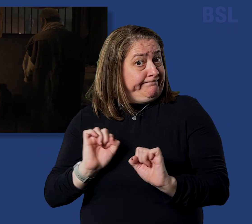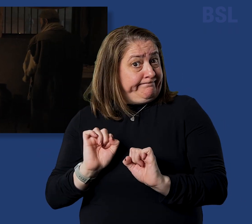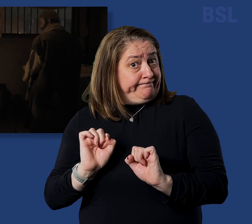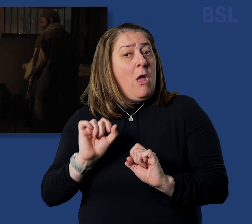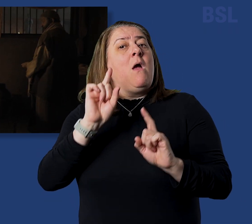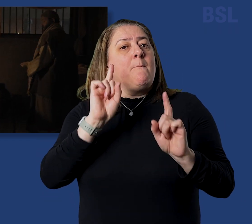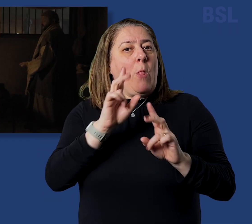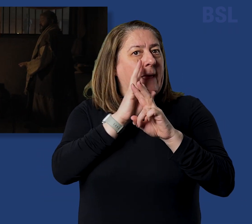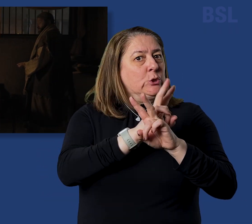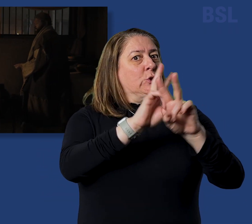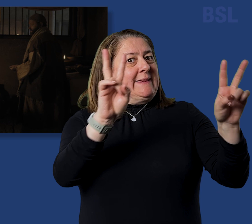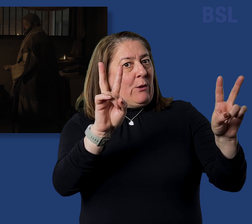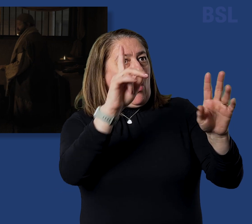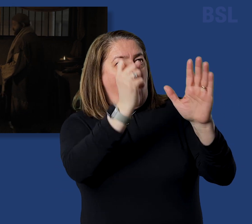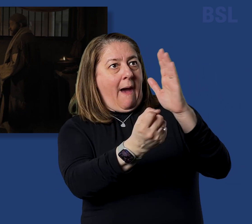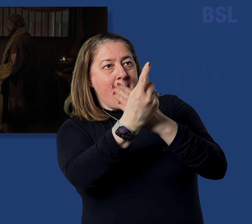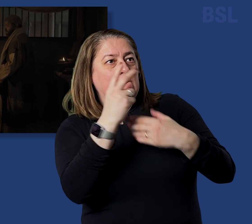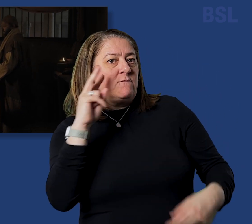but having seen them afar off,